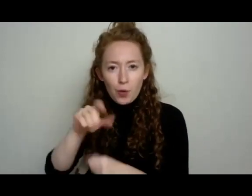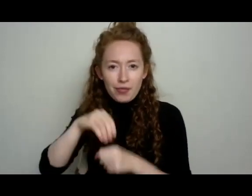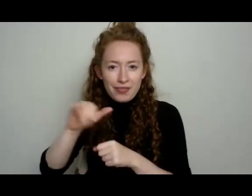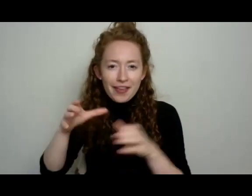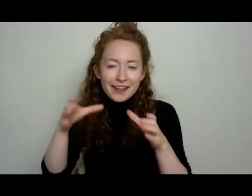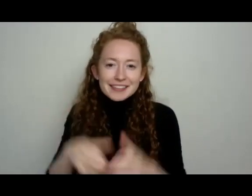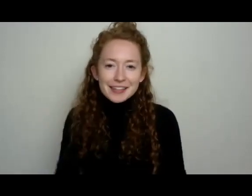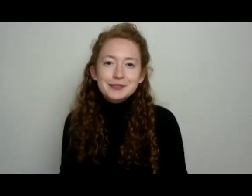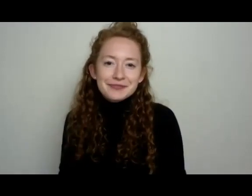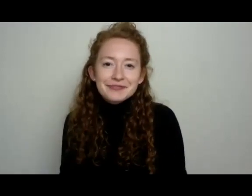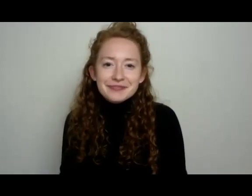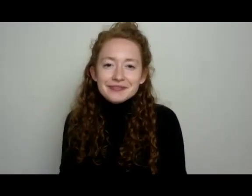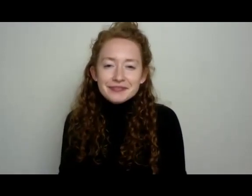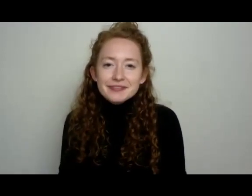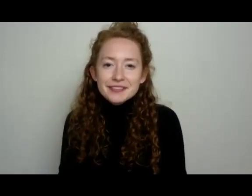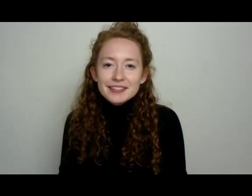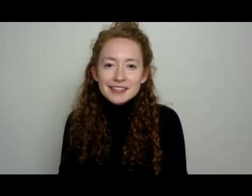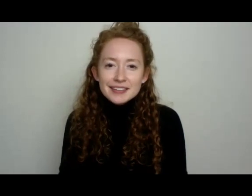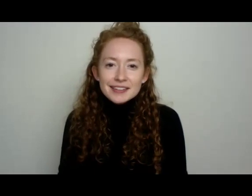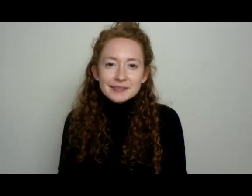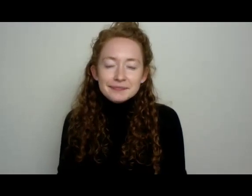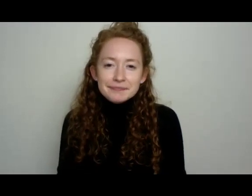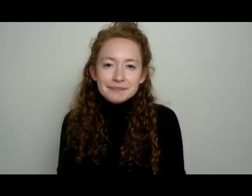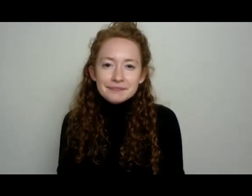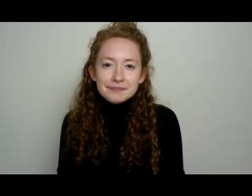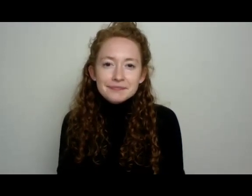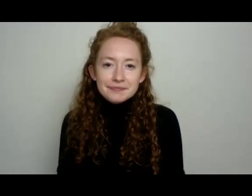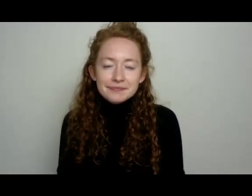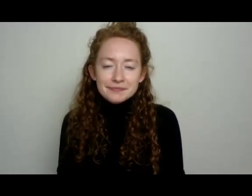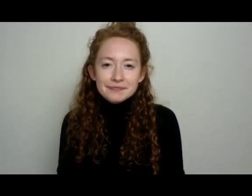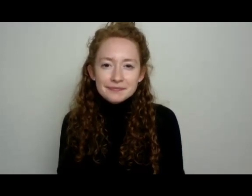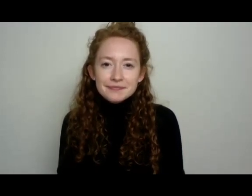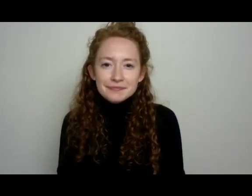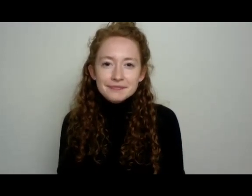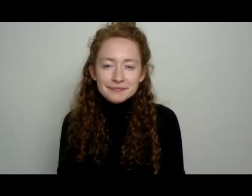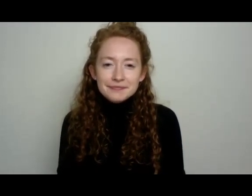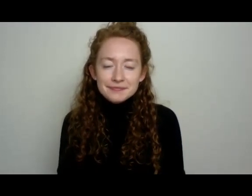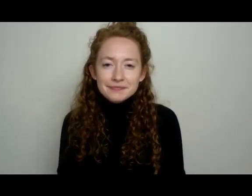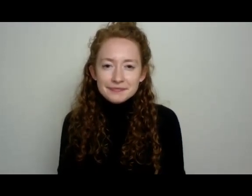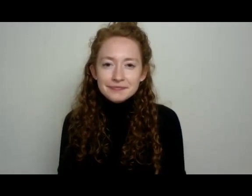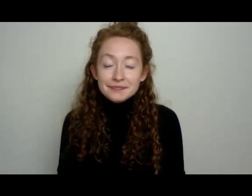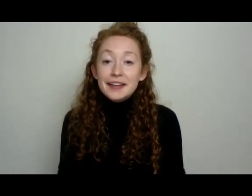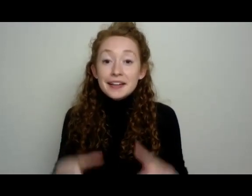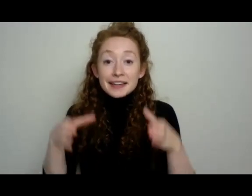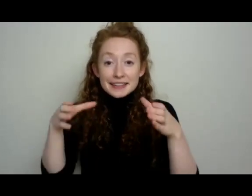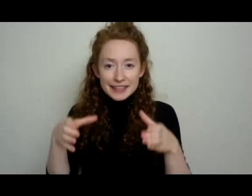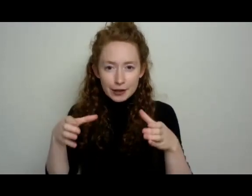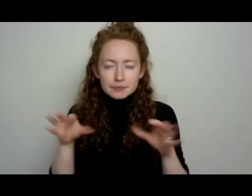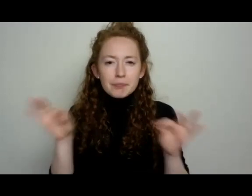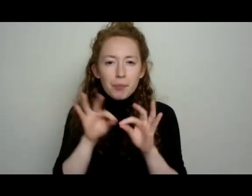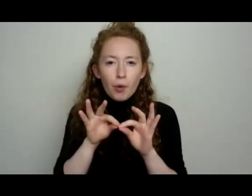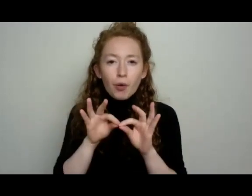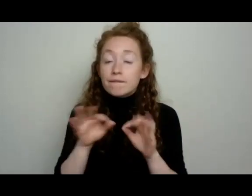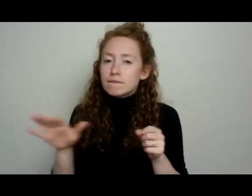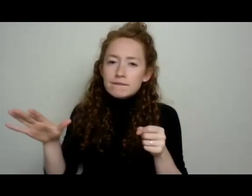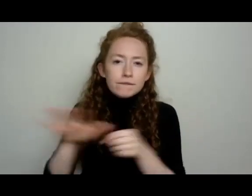that you have. And make sure that you put that container in full sun. Also, if you're curious about container gardening, we